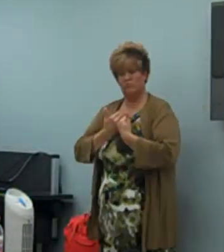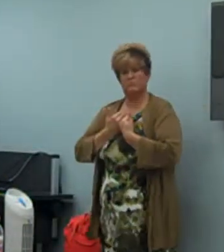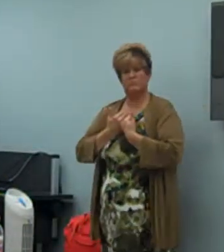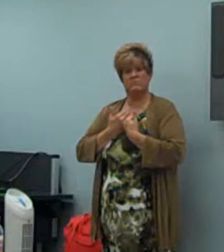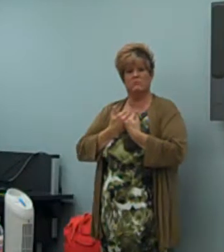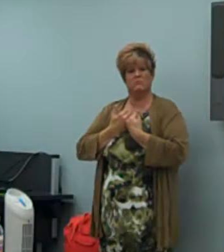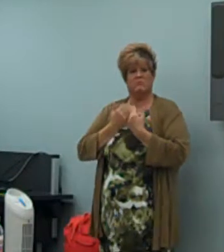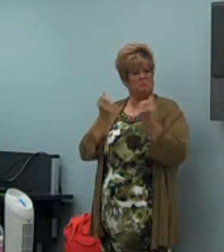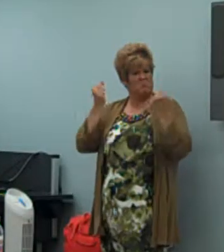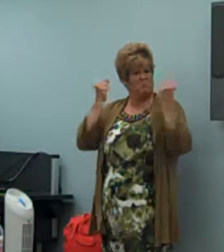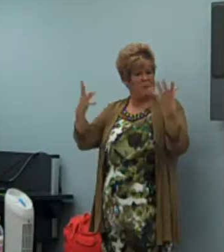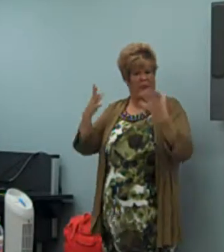patterned.